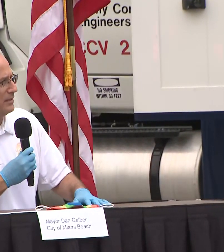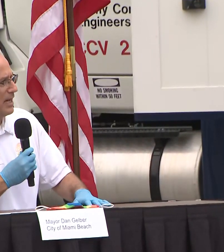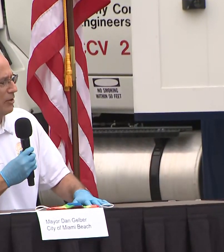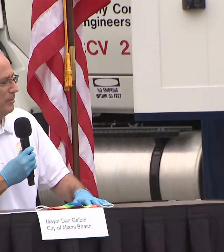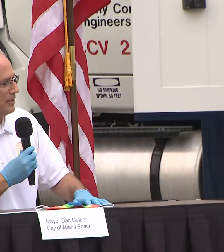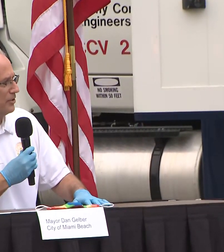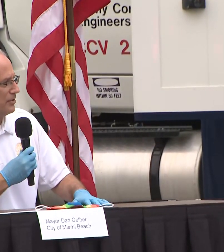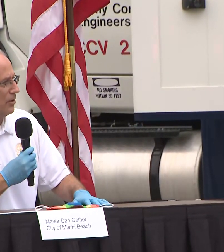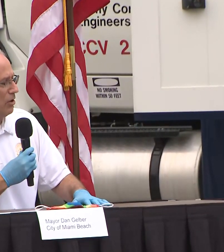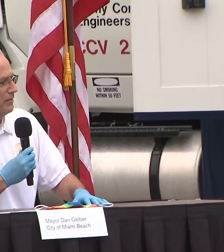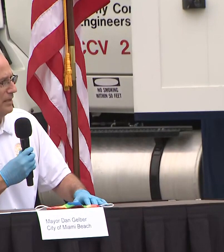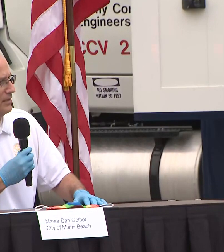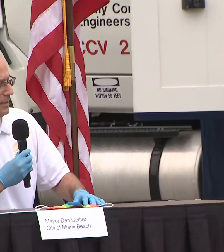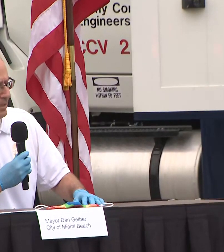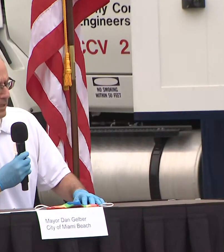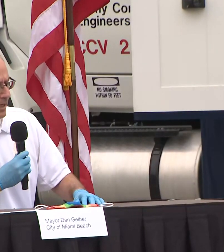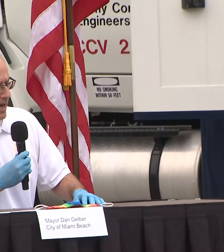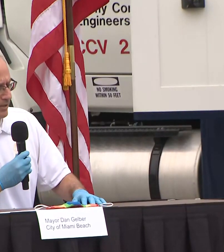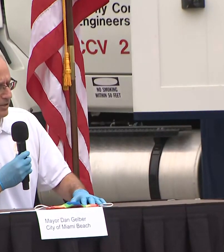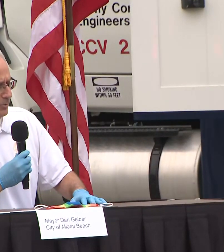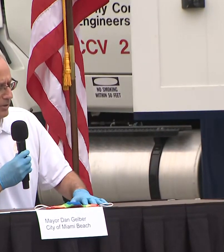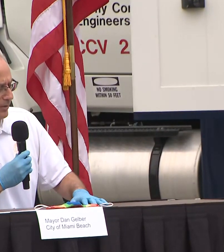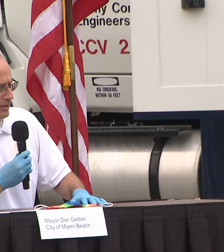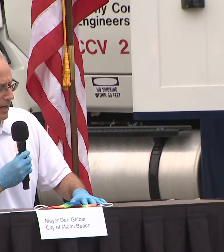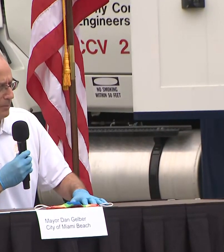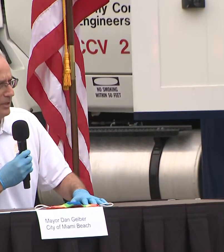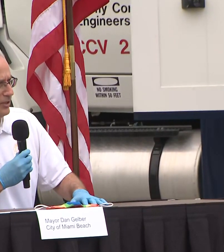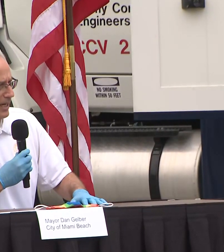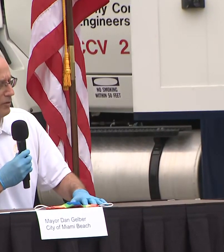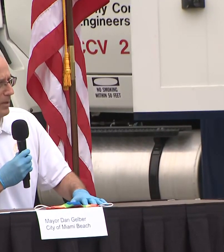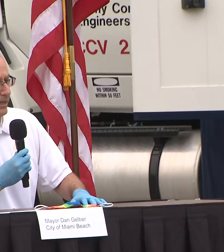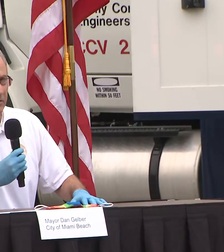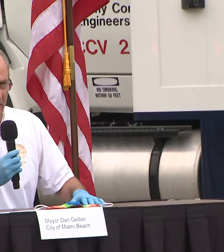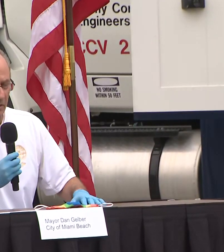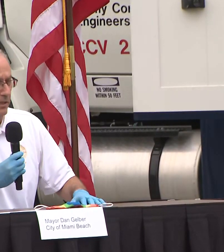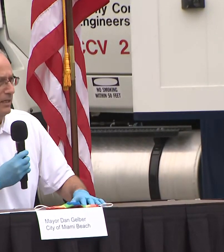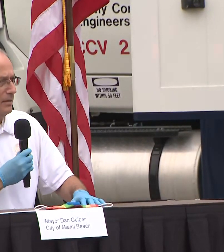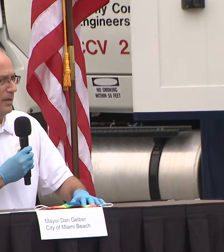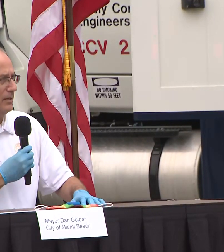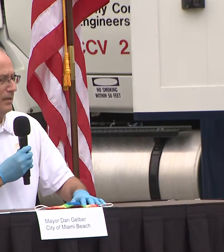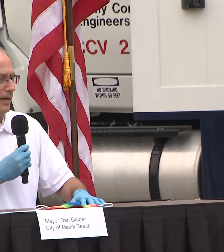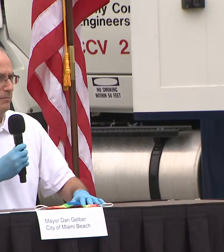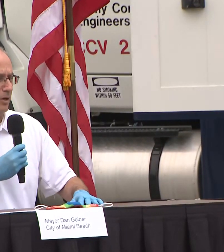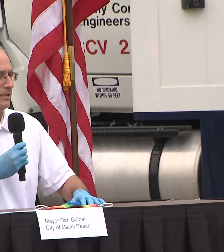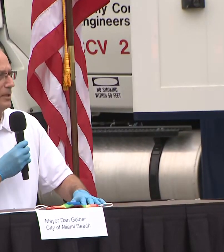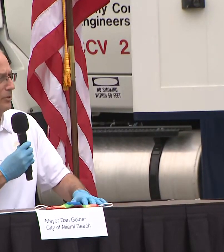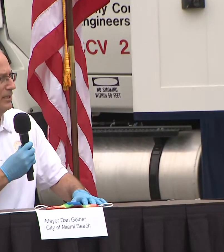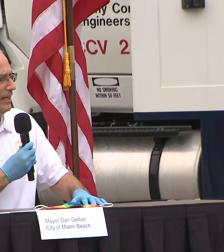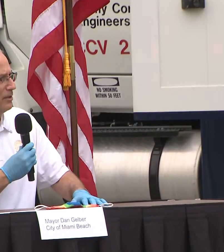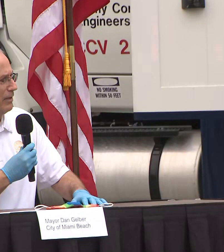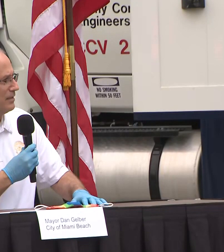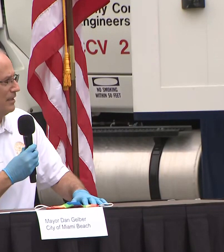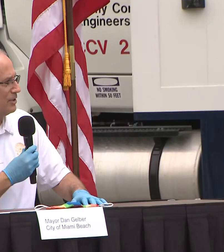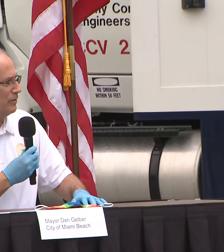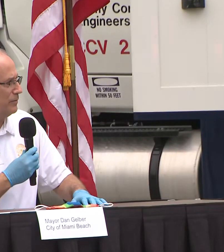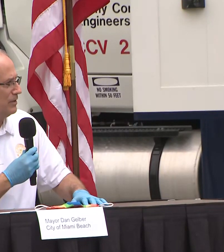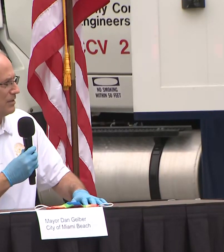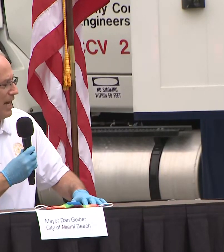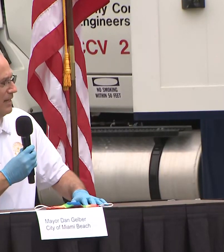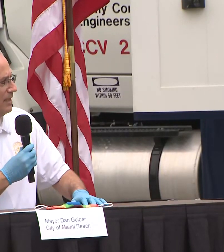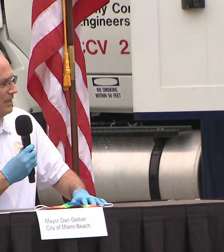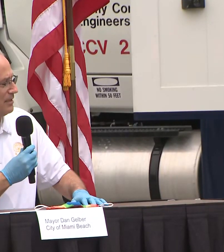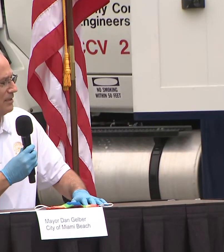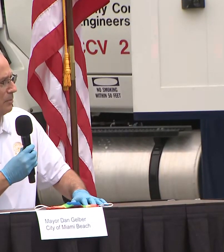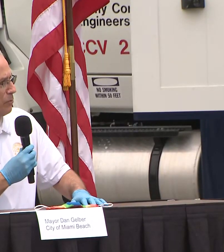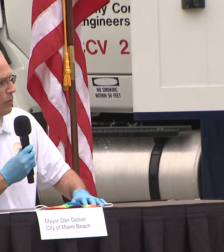all of these countermeasures and all of these actions we're doing so I appreciate everybody who's here but I mostly appreciate the residents who have